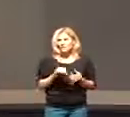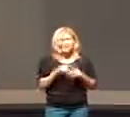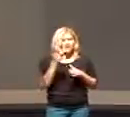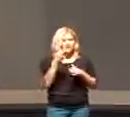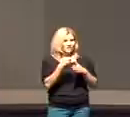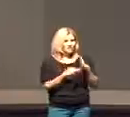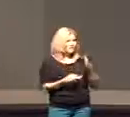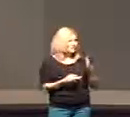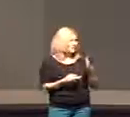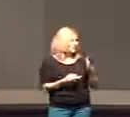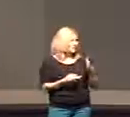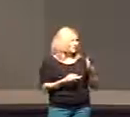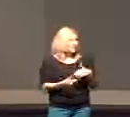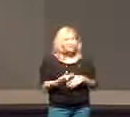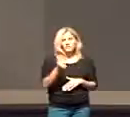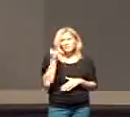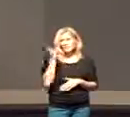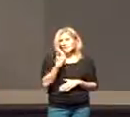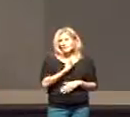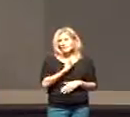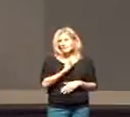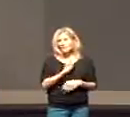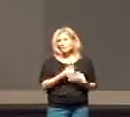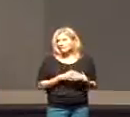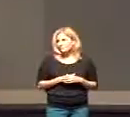cost of denying self